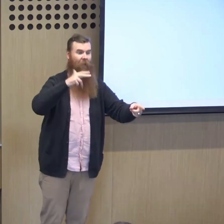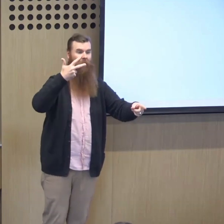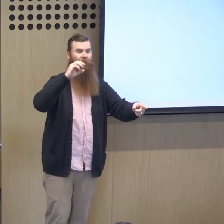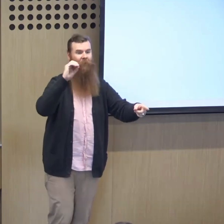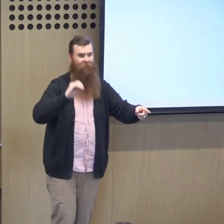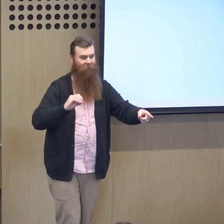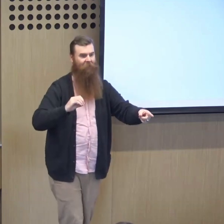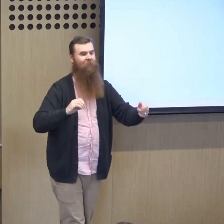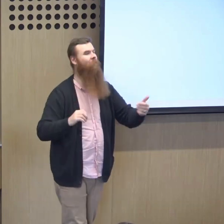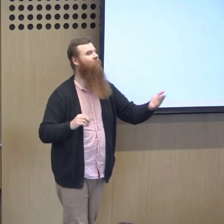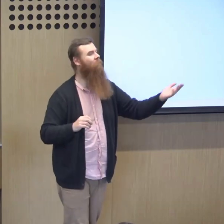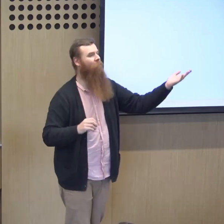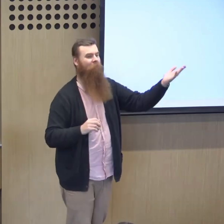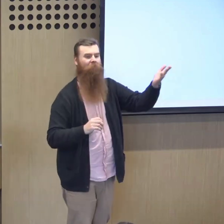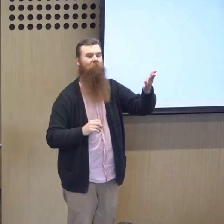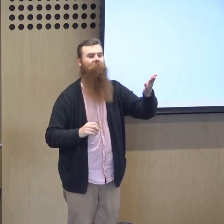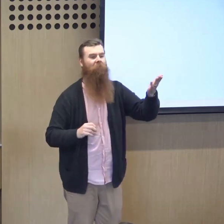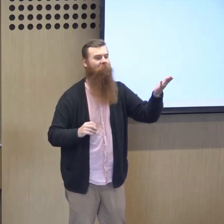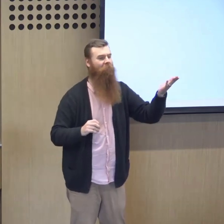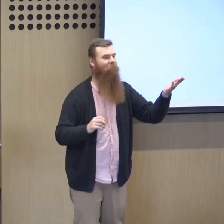Okay, so 98% from you.